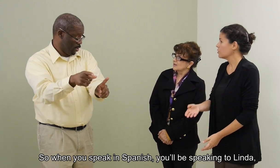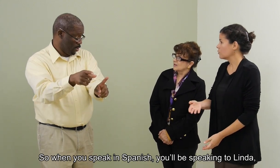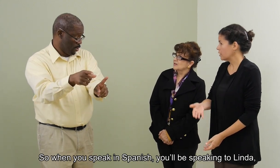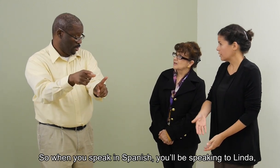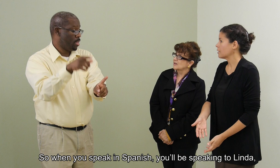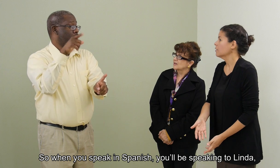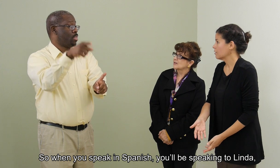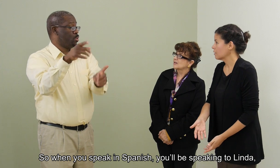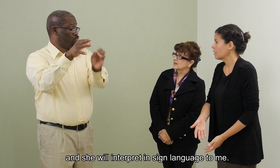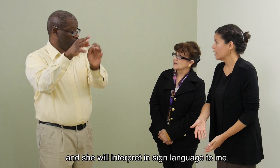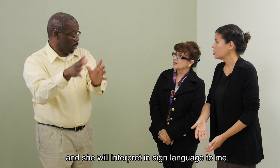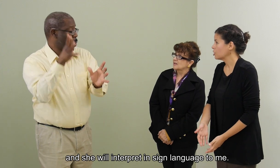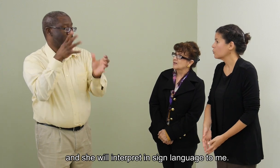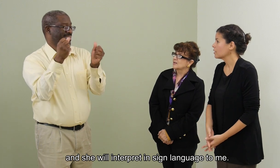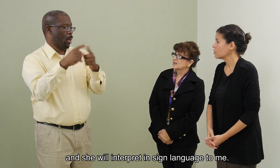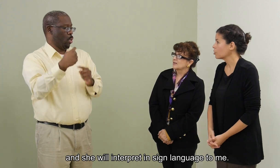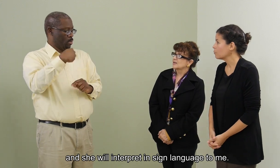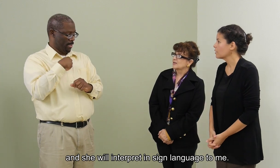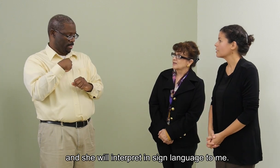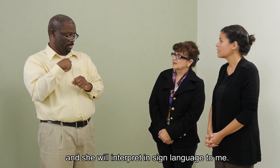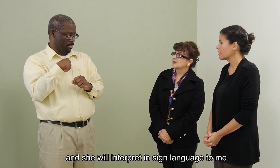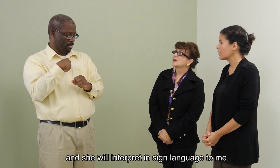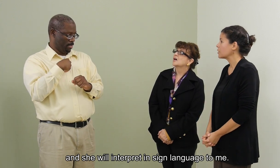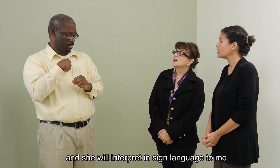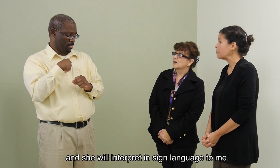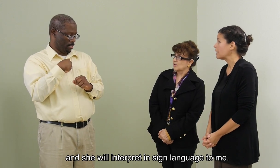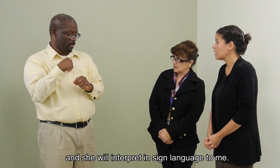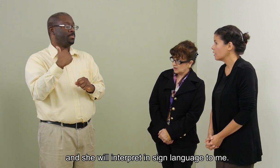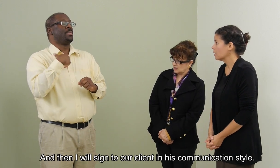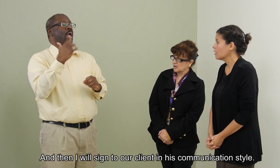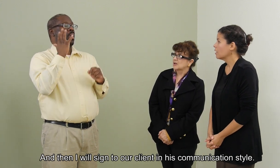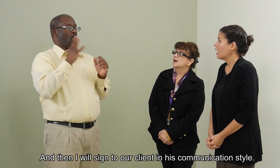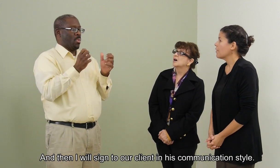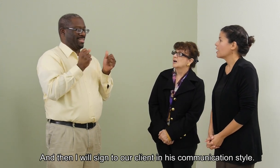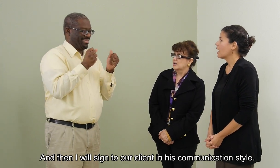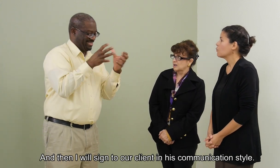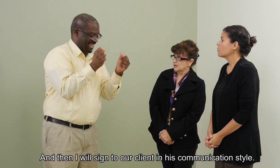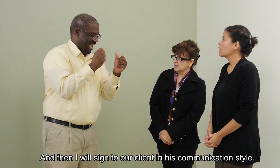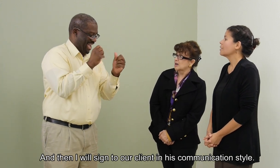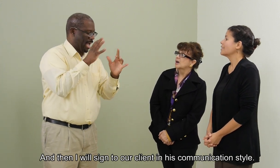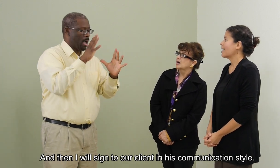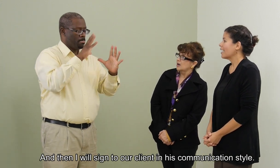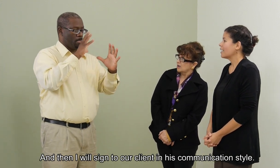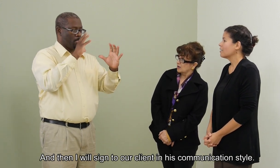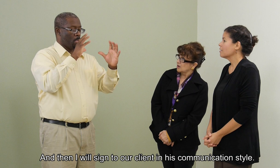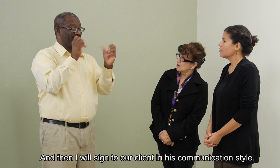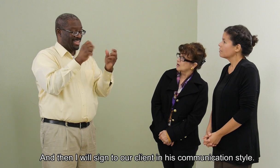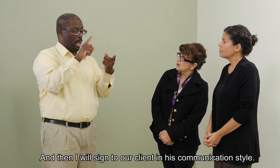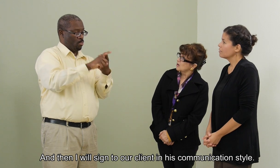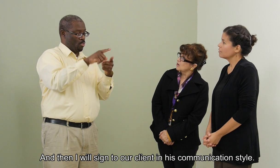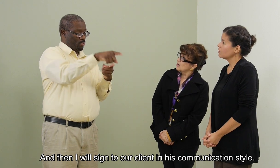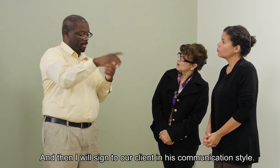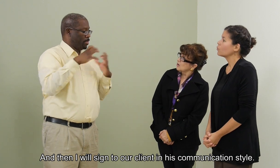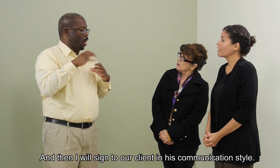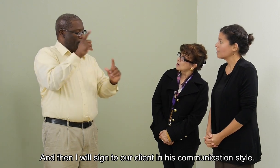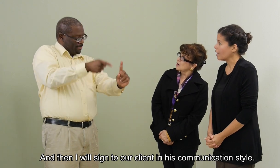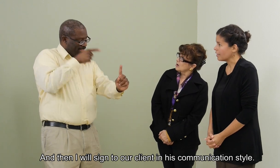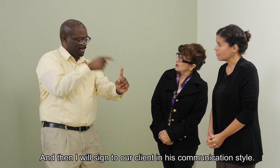to Linda, and she will interpret in sign language to me. And then I will sign to our client